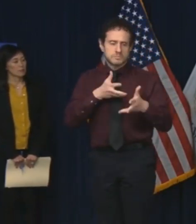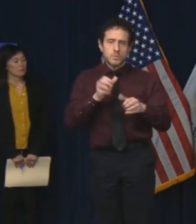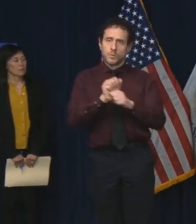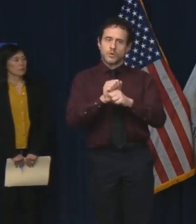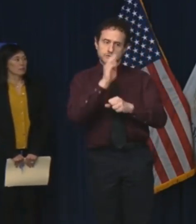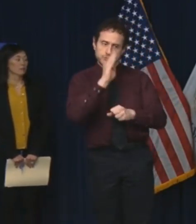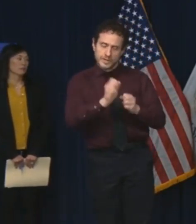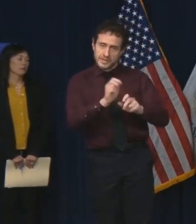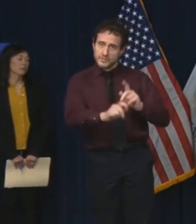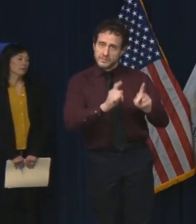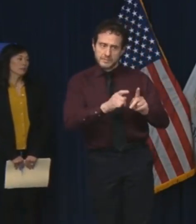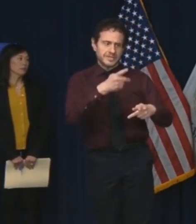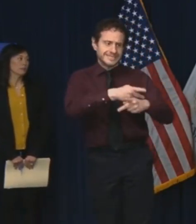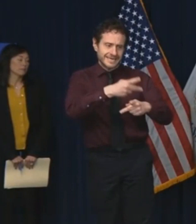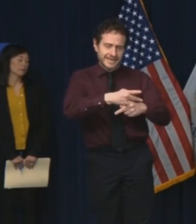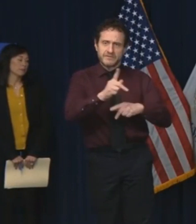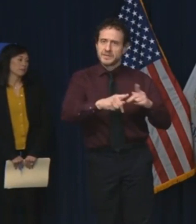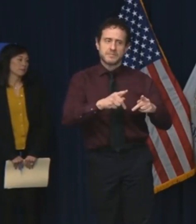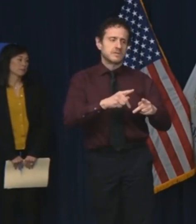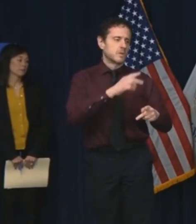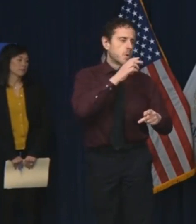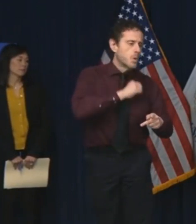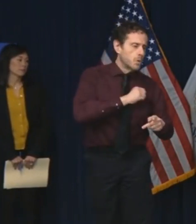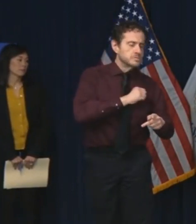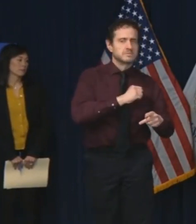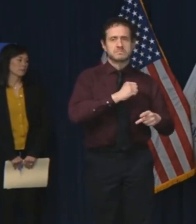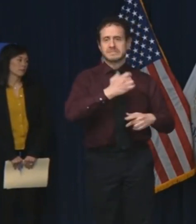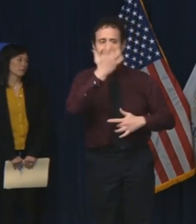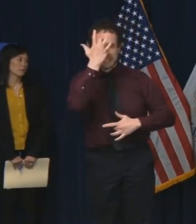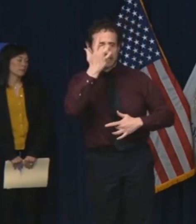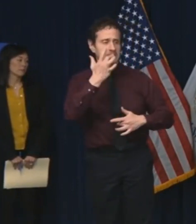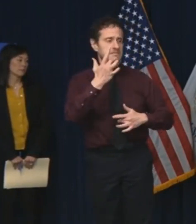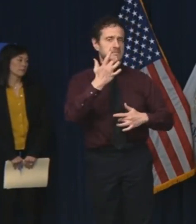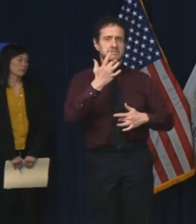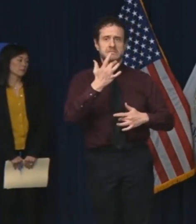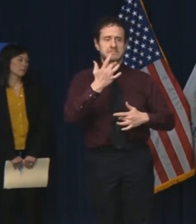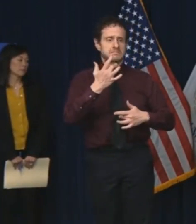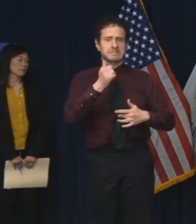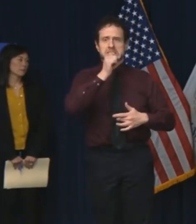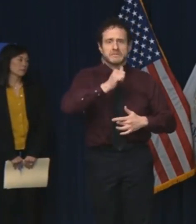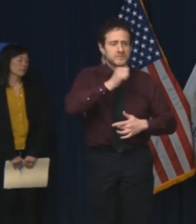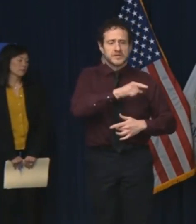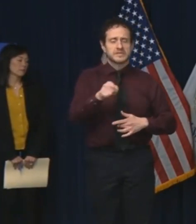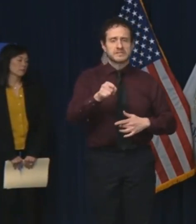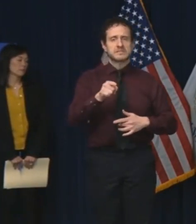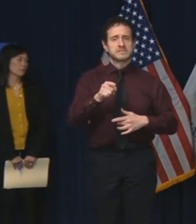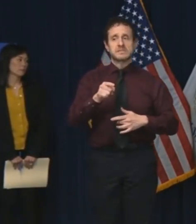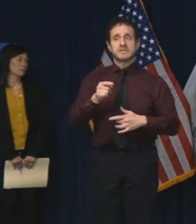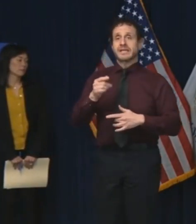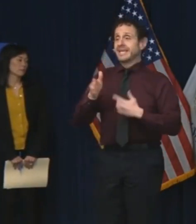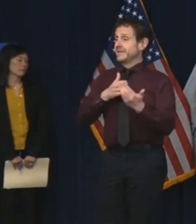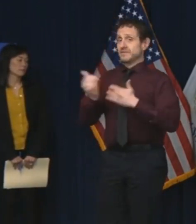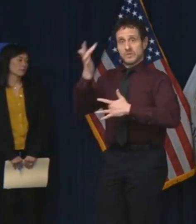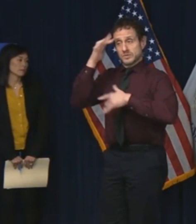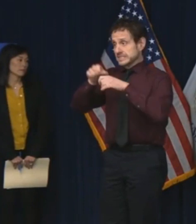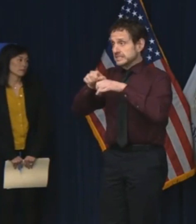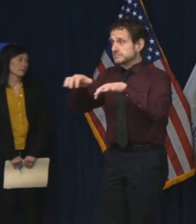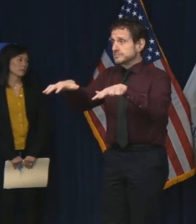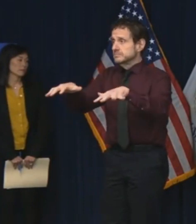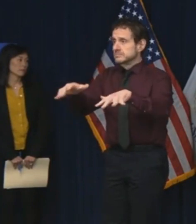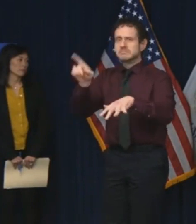vulnerable Illinoisans, even in normal times. Those responsibilities don't go away during a global pandemic, and